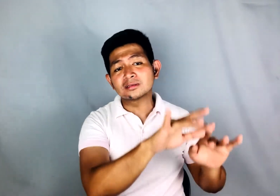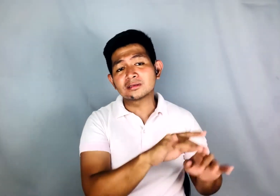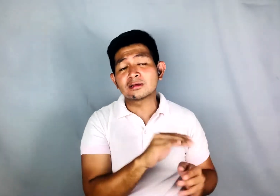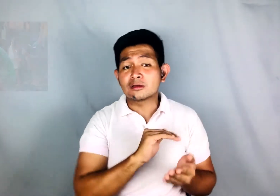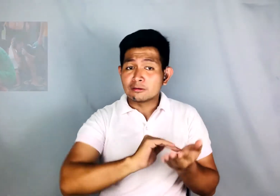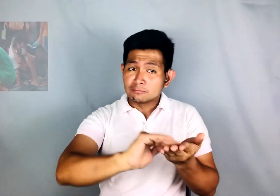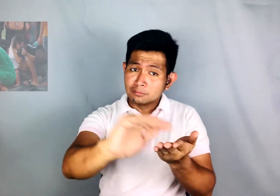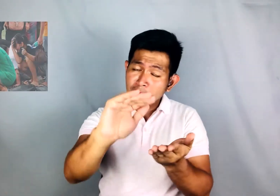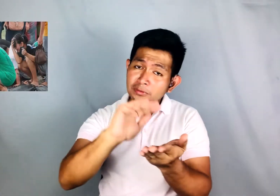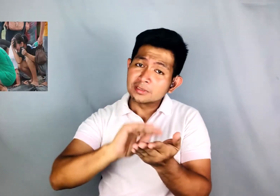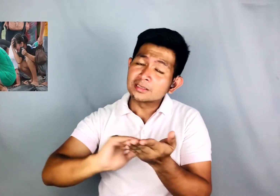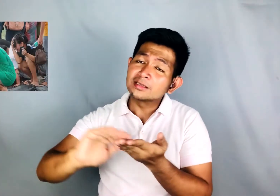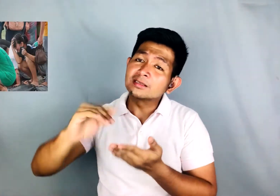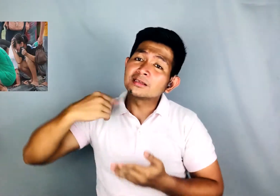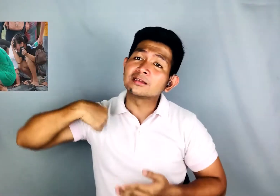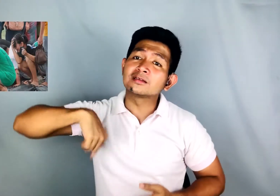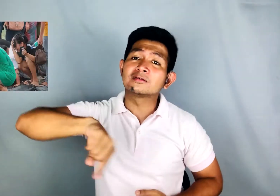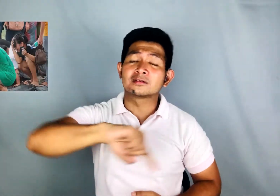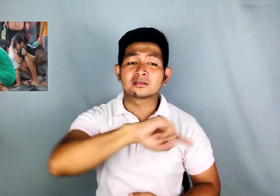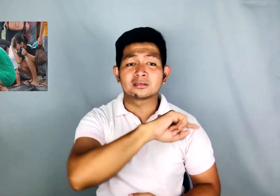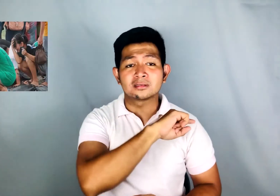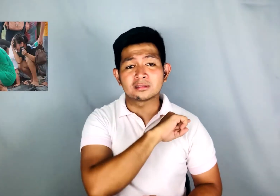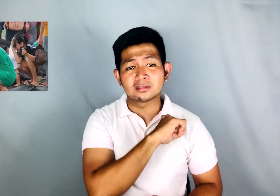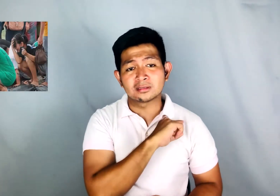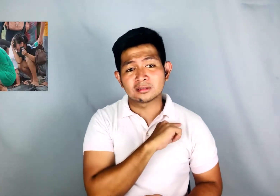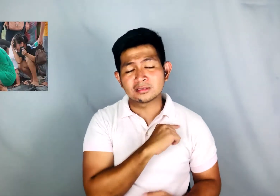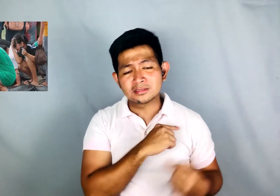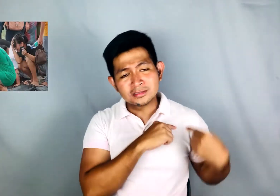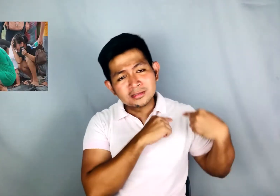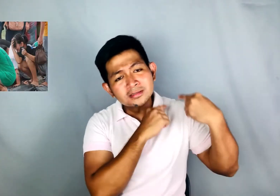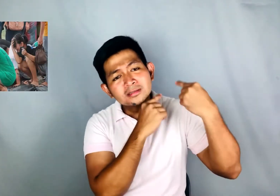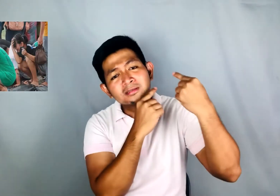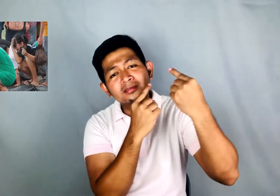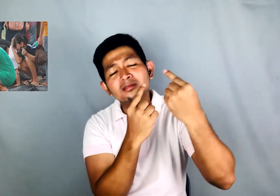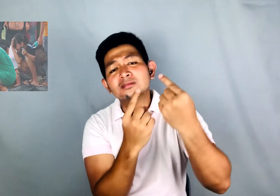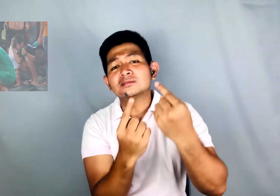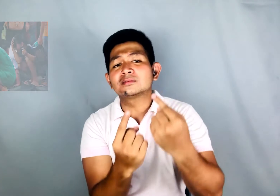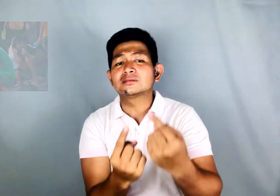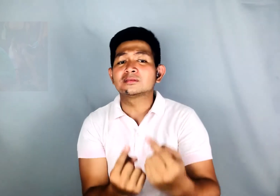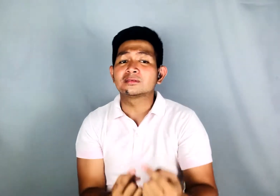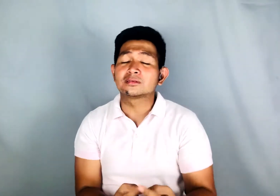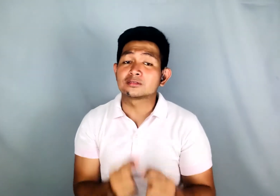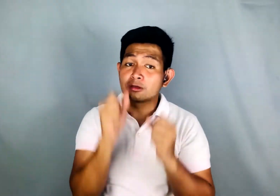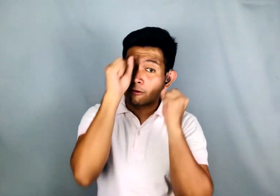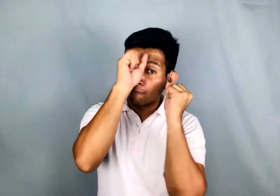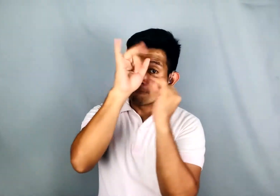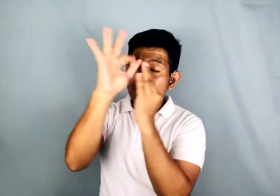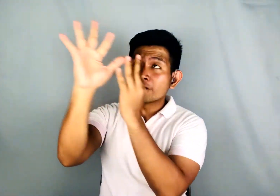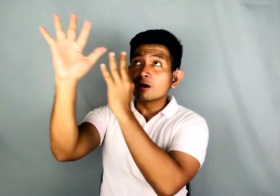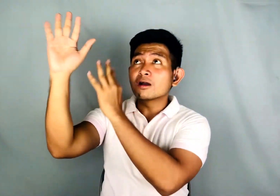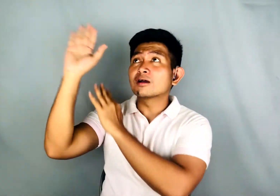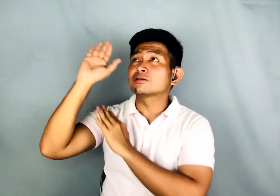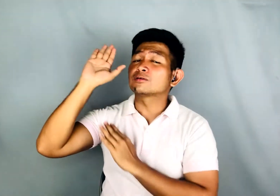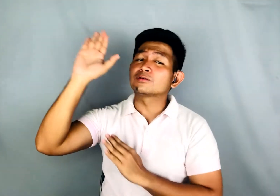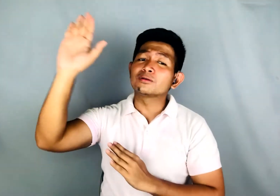sins Father, in your mercy